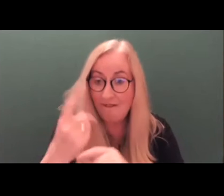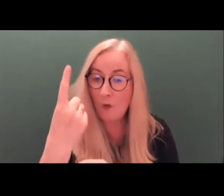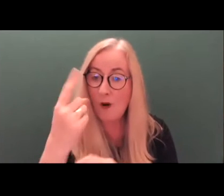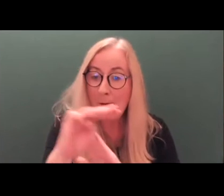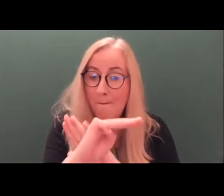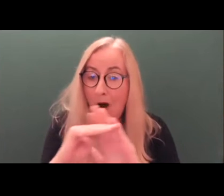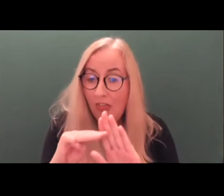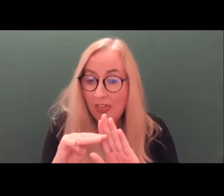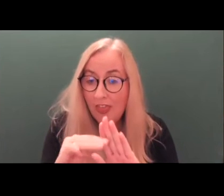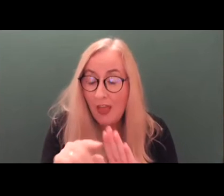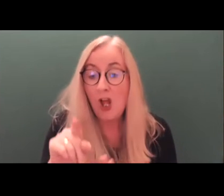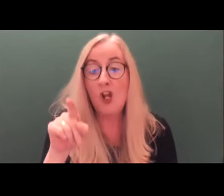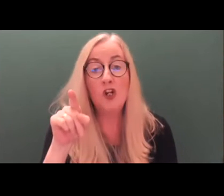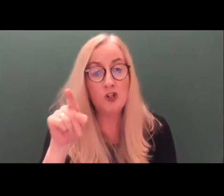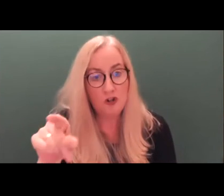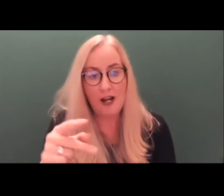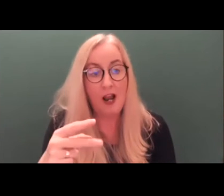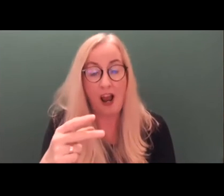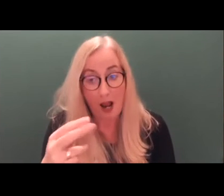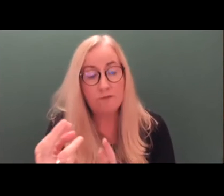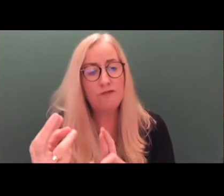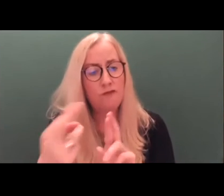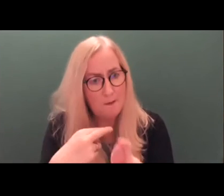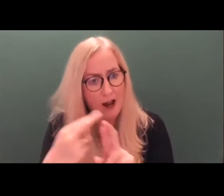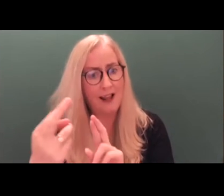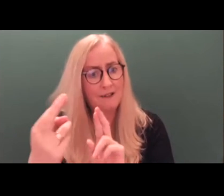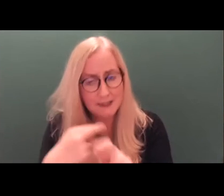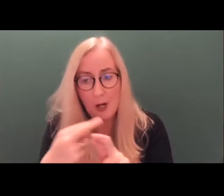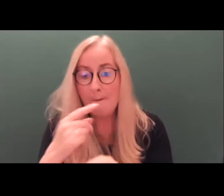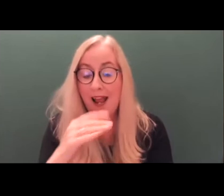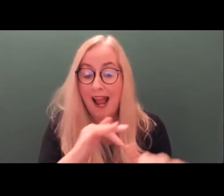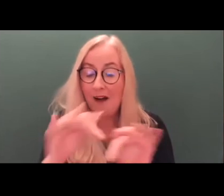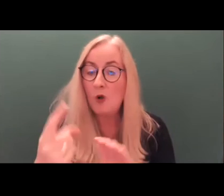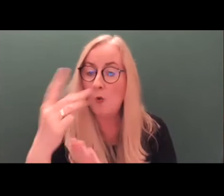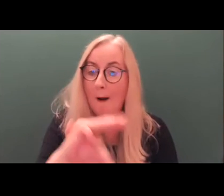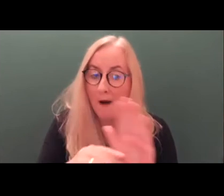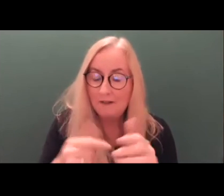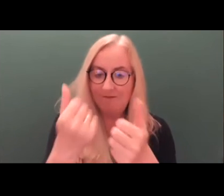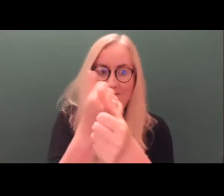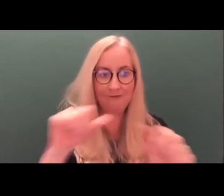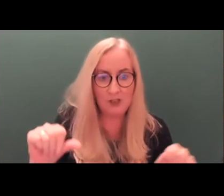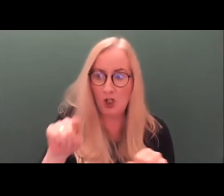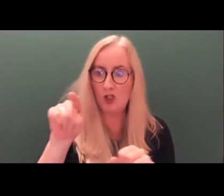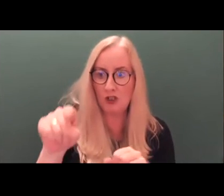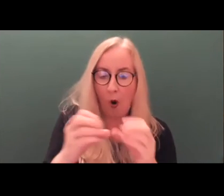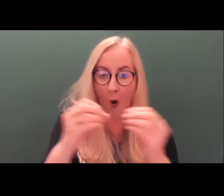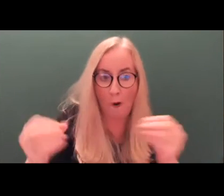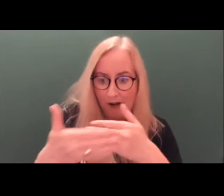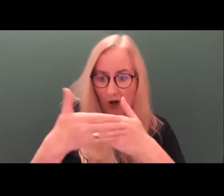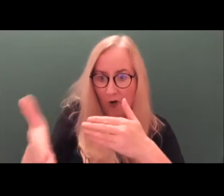And she was very interested, she replied, she had a dialogue. And after one month, she opened the door for the PO and let